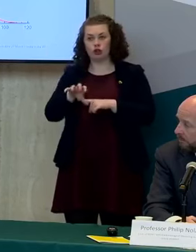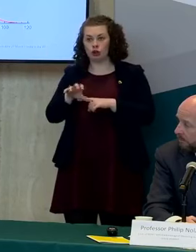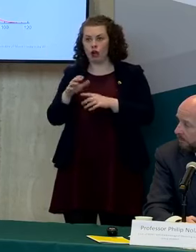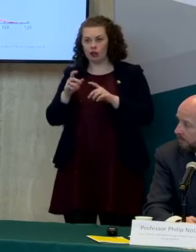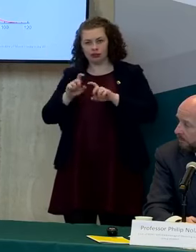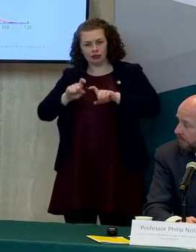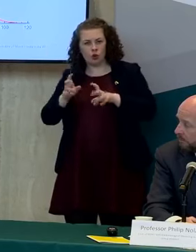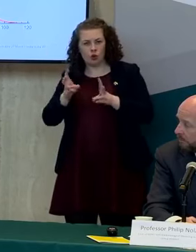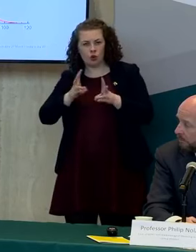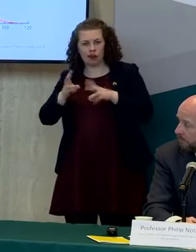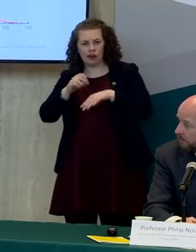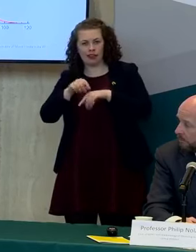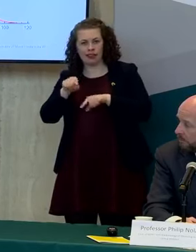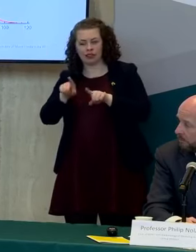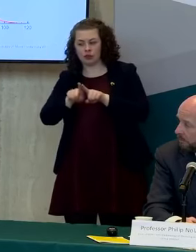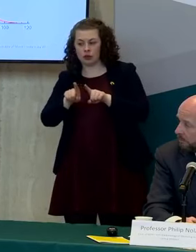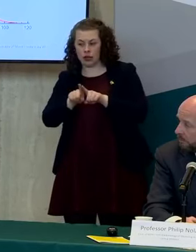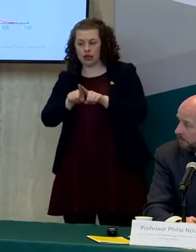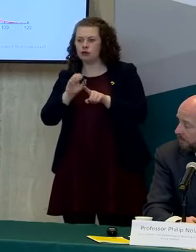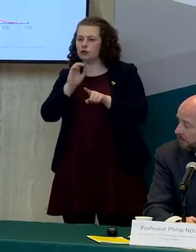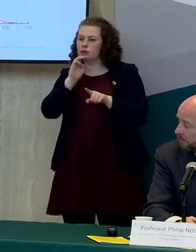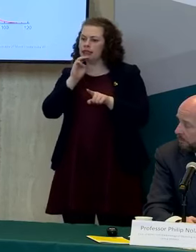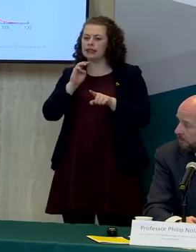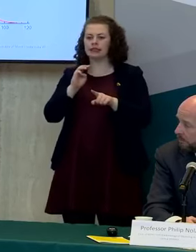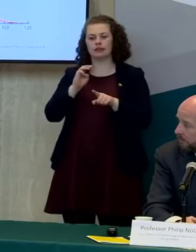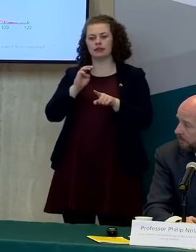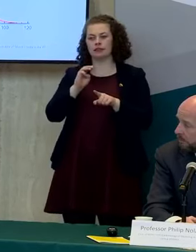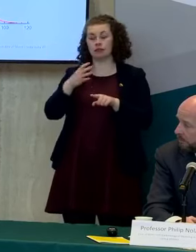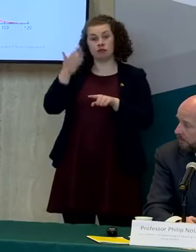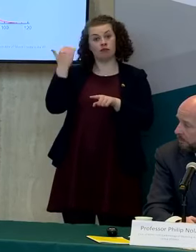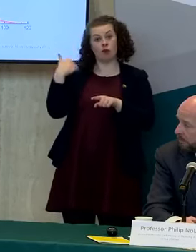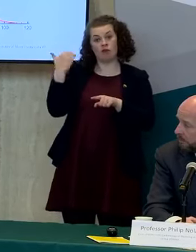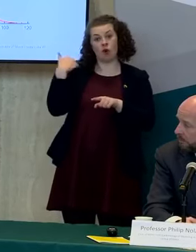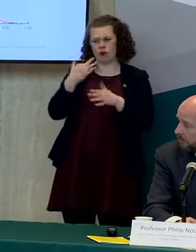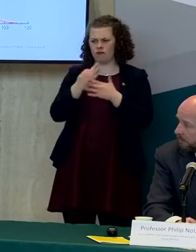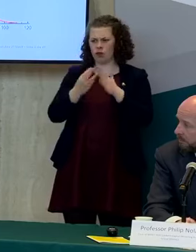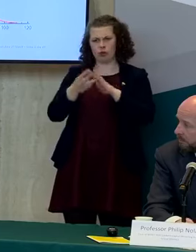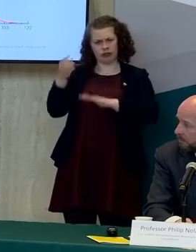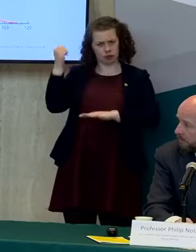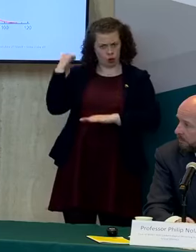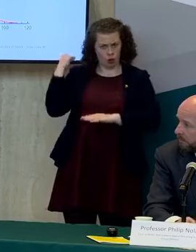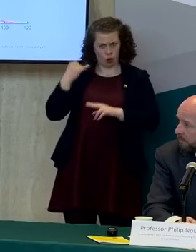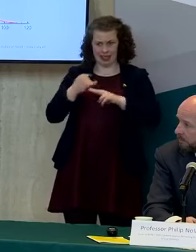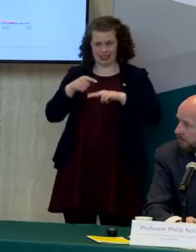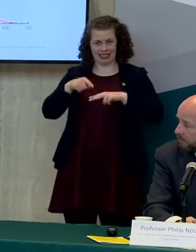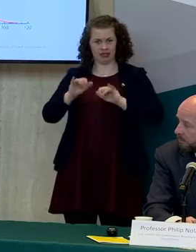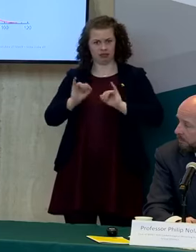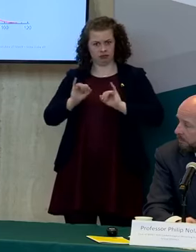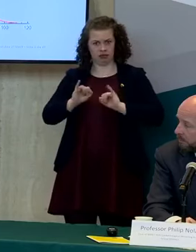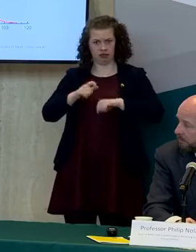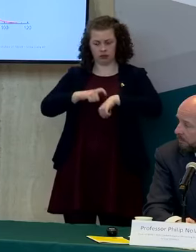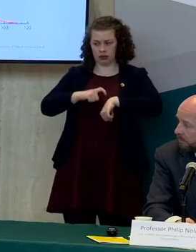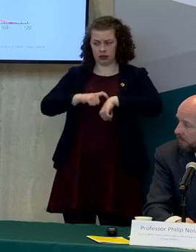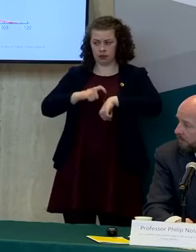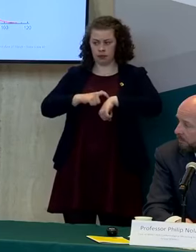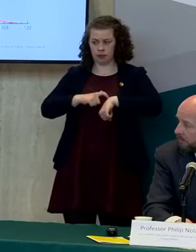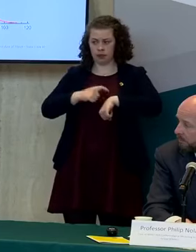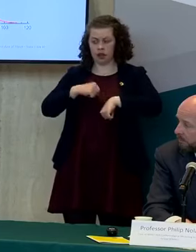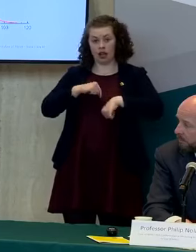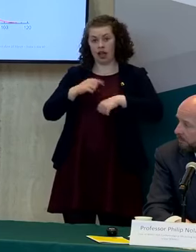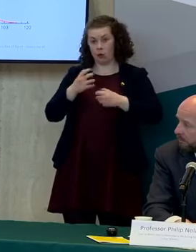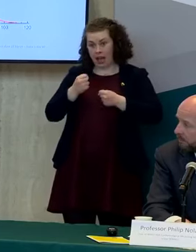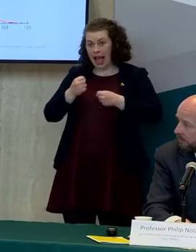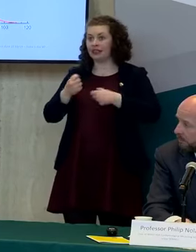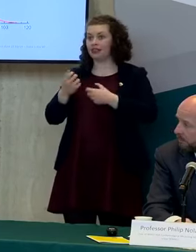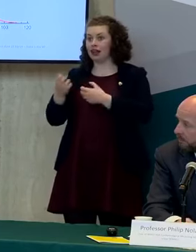on at the moment so so uh there's no um there was a time a couple of weeks ago ago when parker keeve unit was closed as were other centers